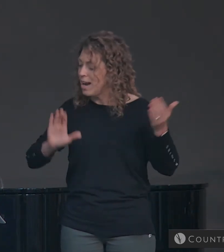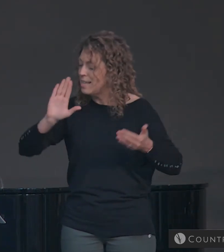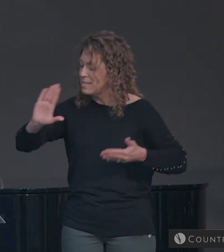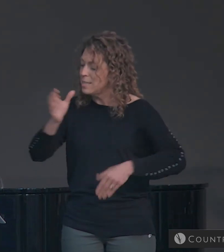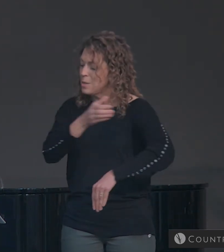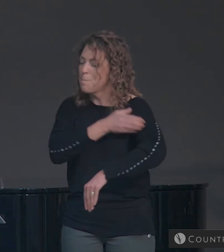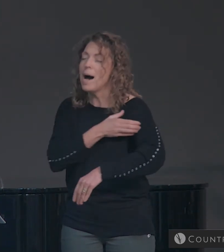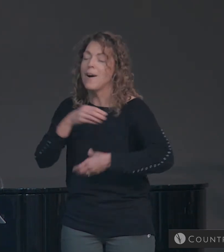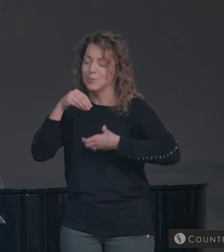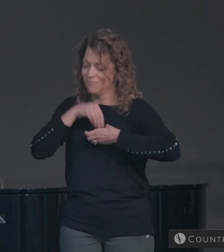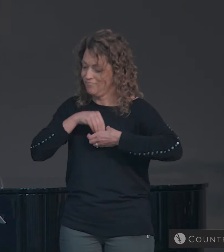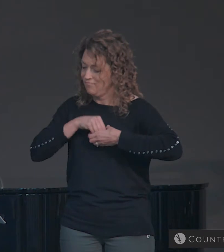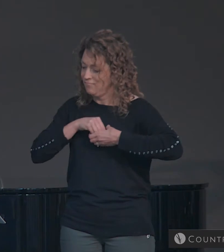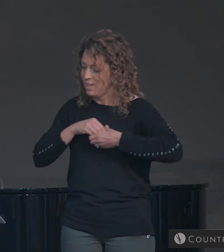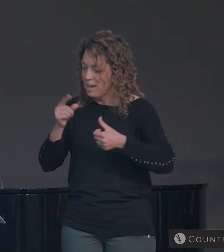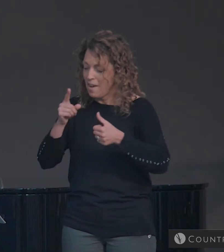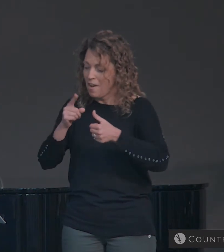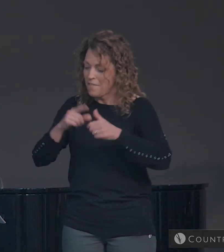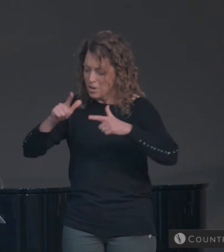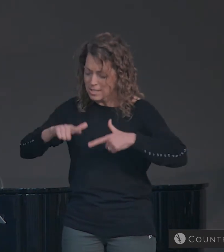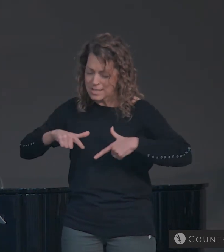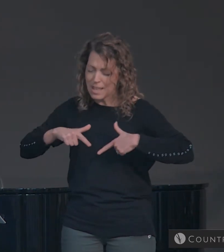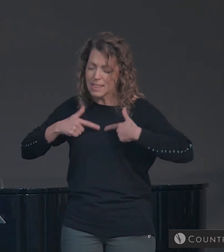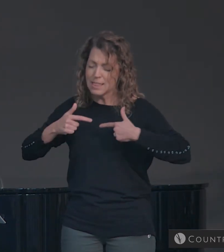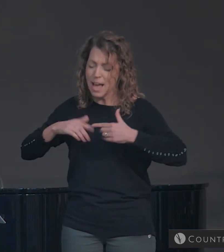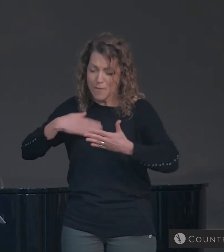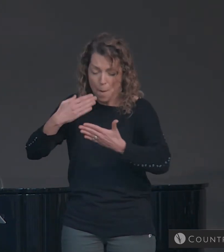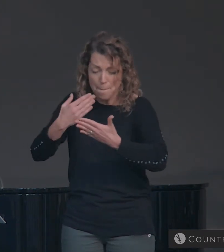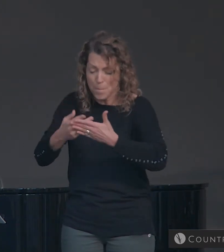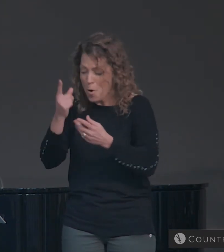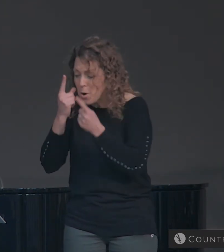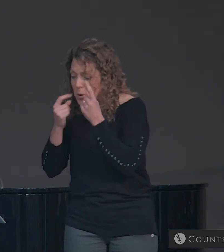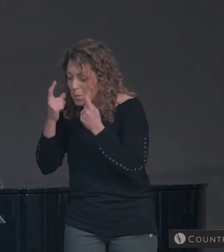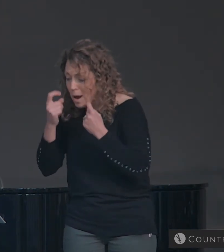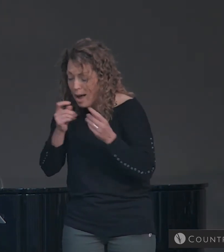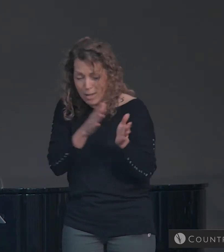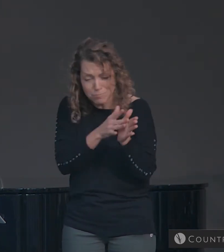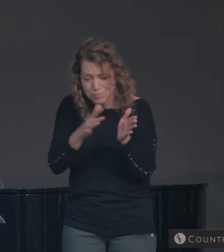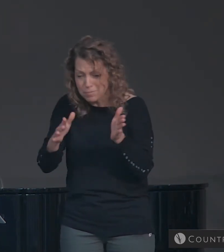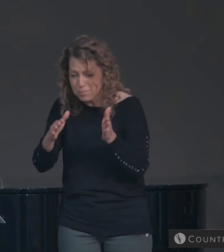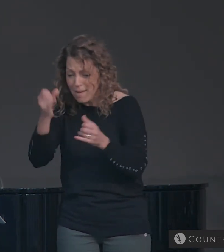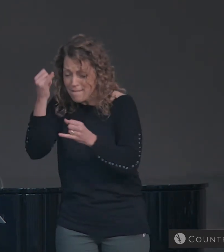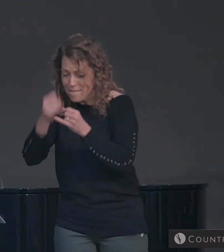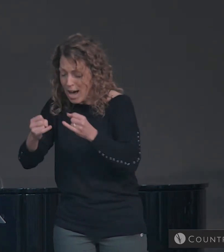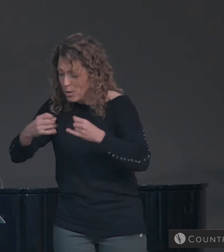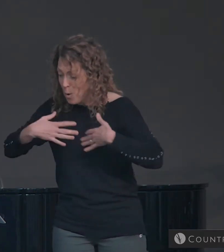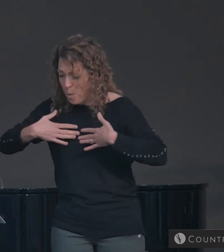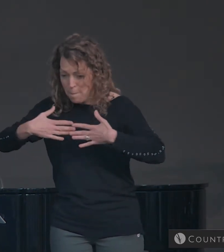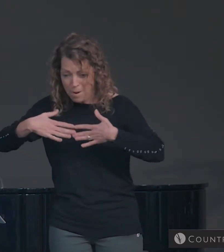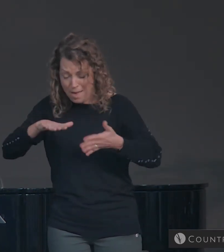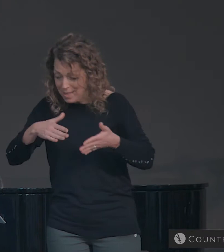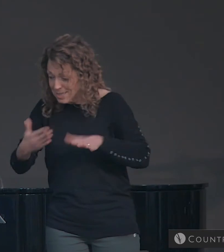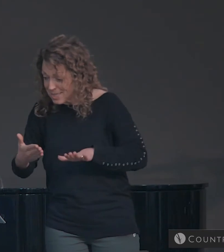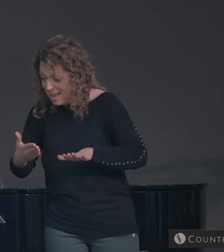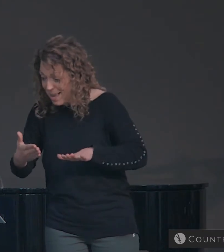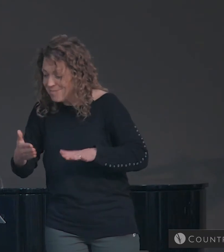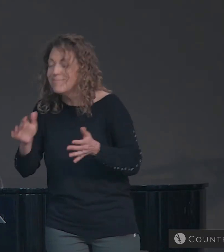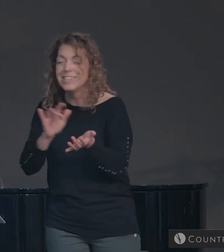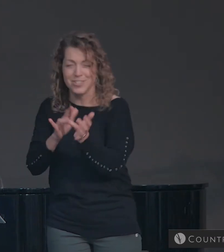Christ in me. From life's first cry to final breath,